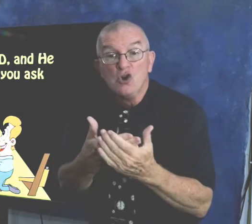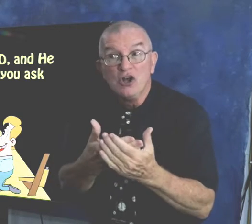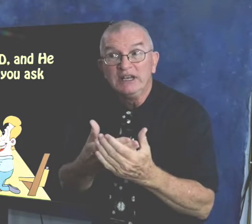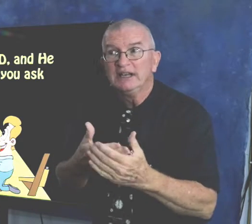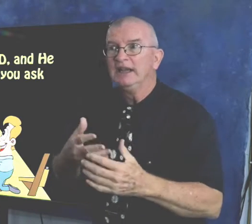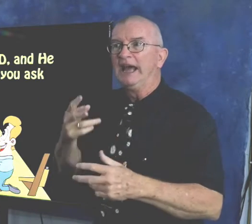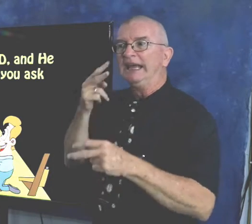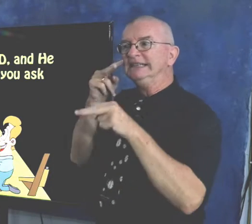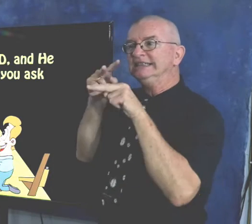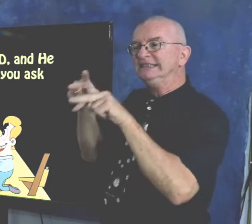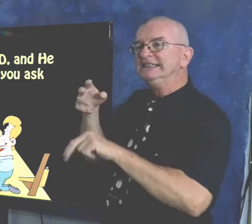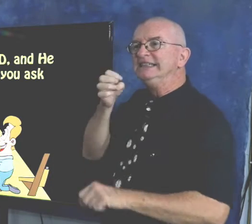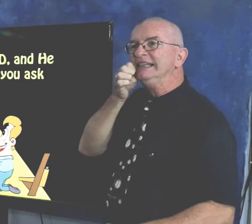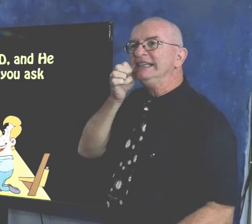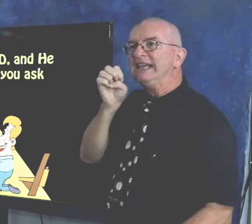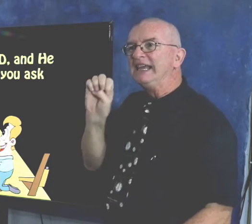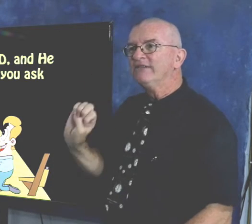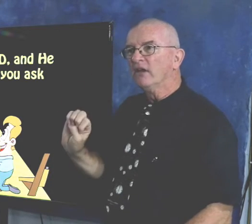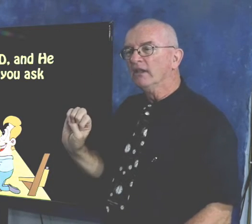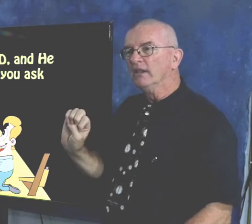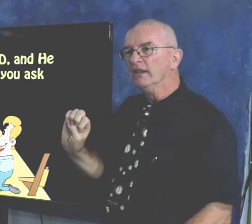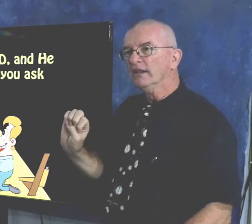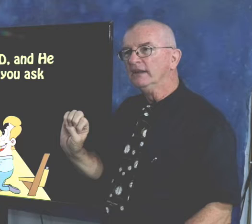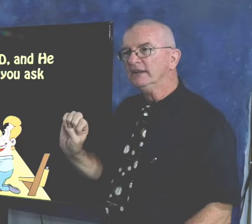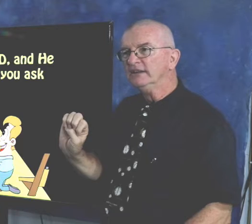sees the good and He sees the evil.